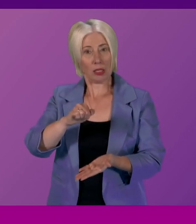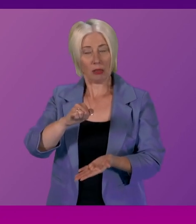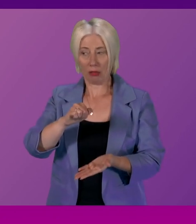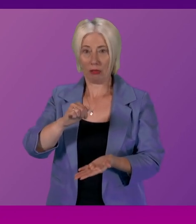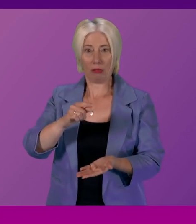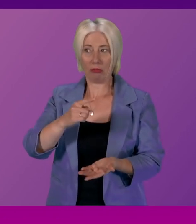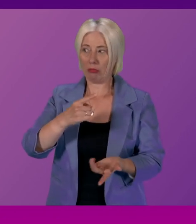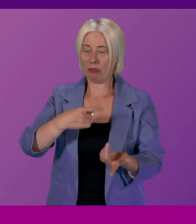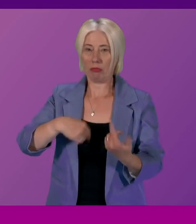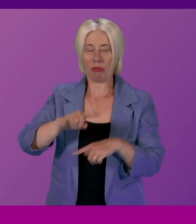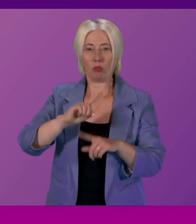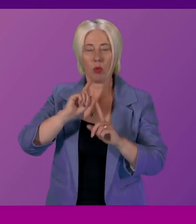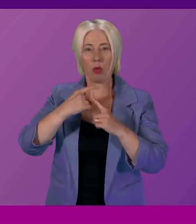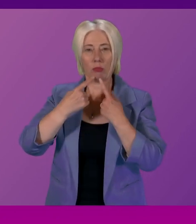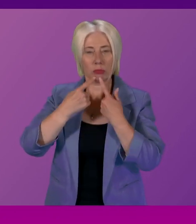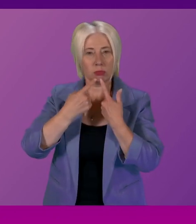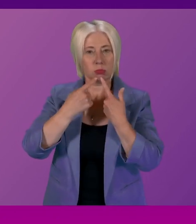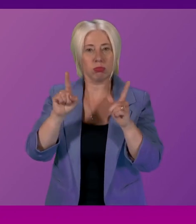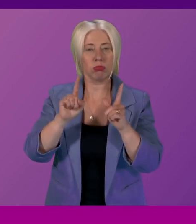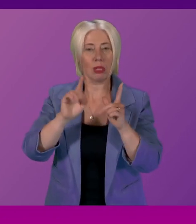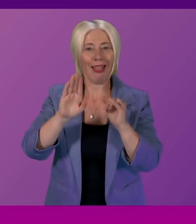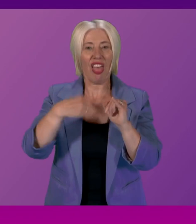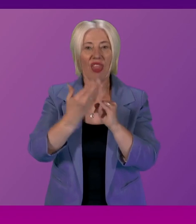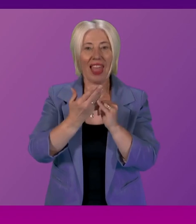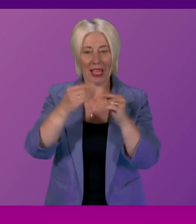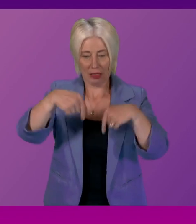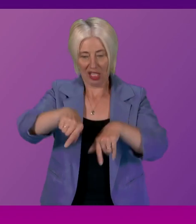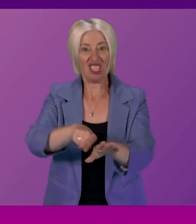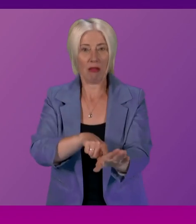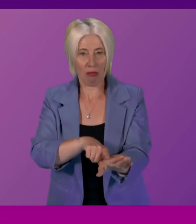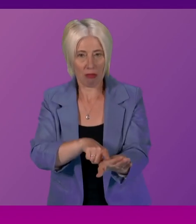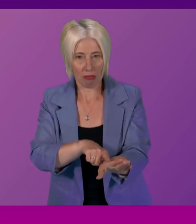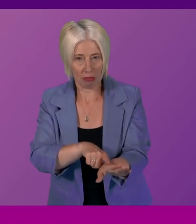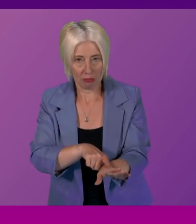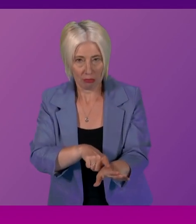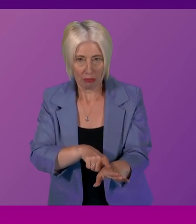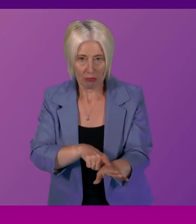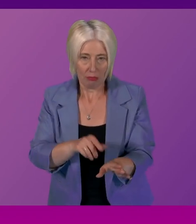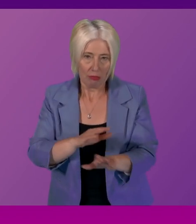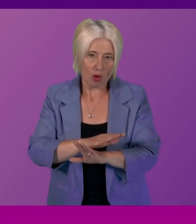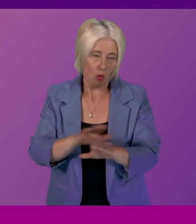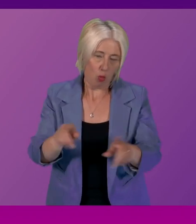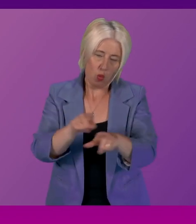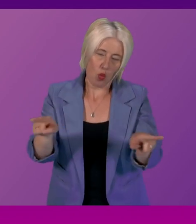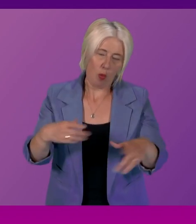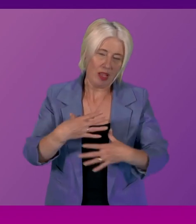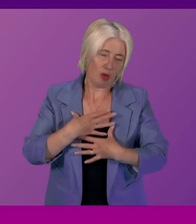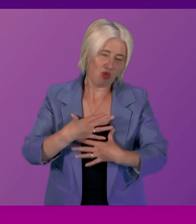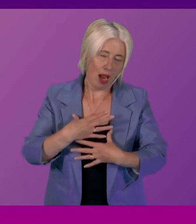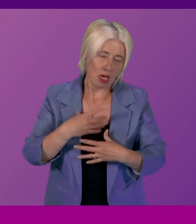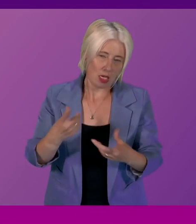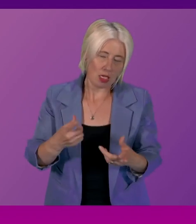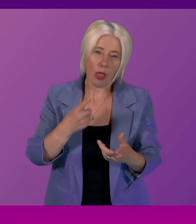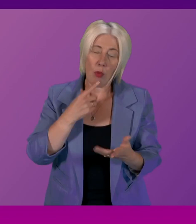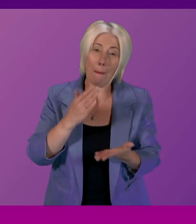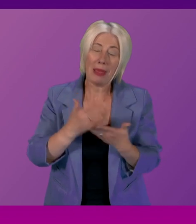will of course be announced to this parliament at the end of this year I don't think I'm giving any surprises away when I say there will be